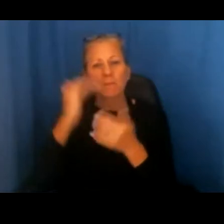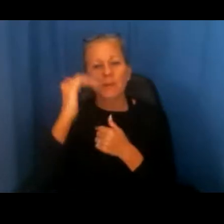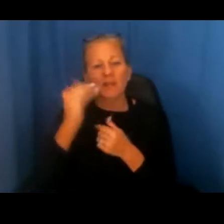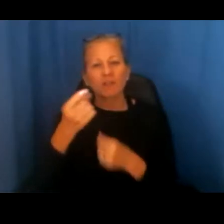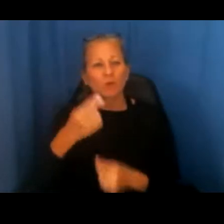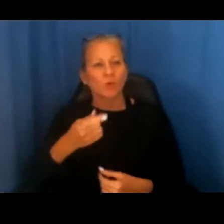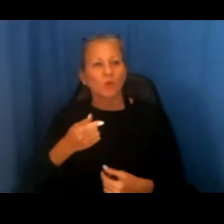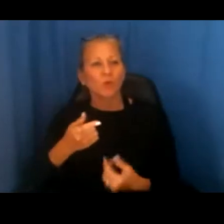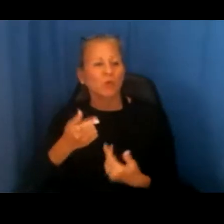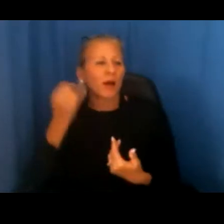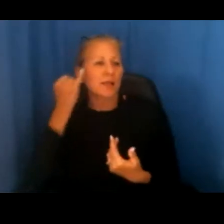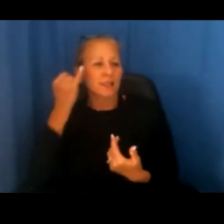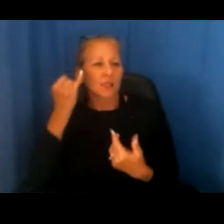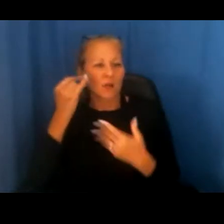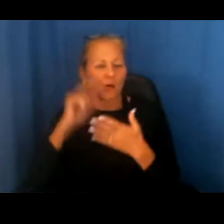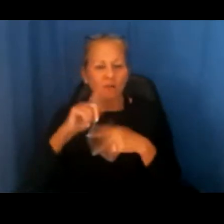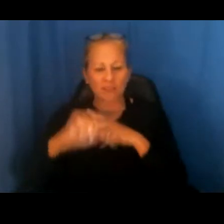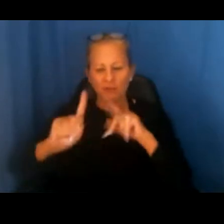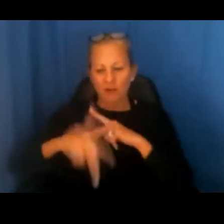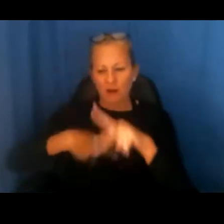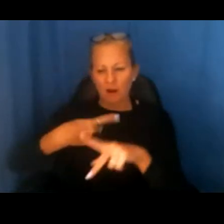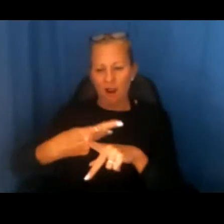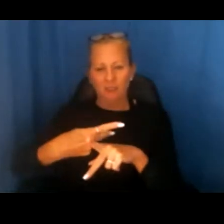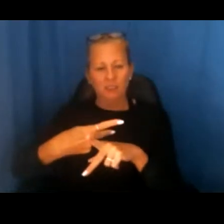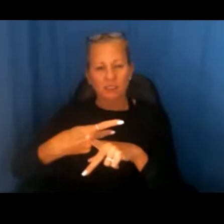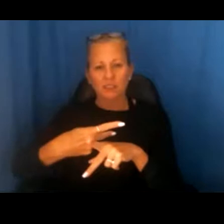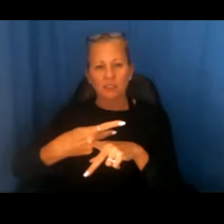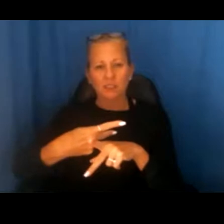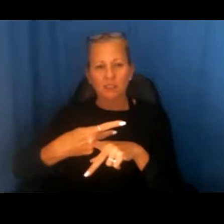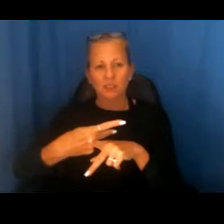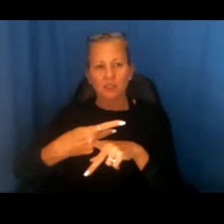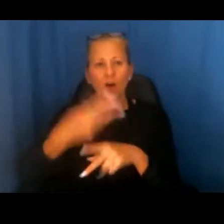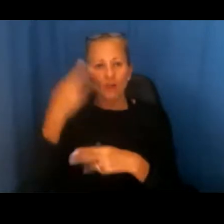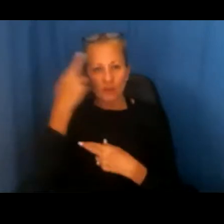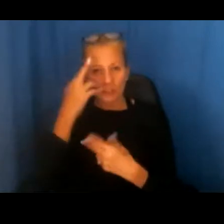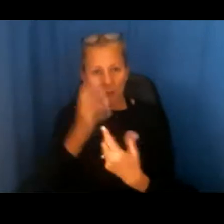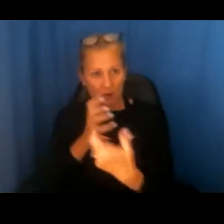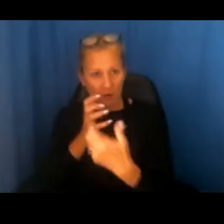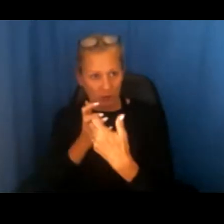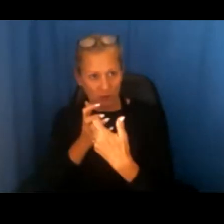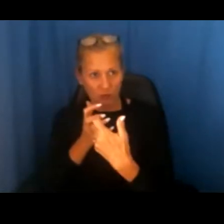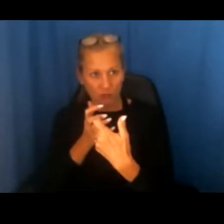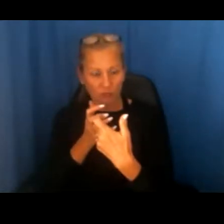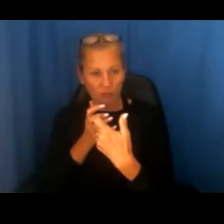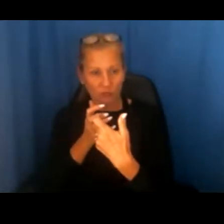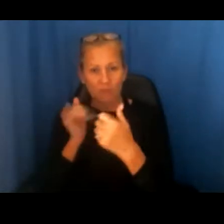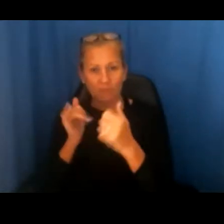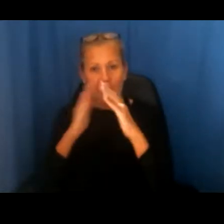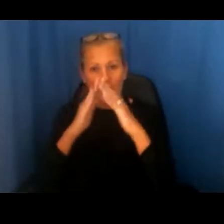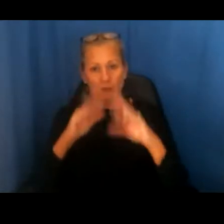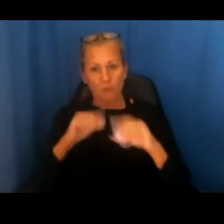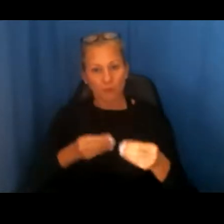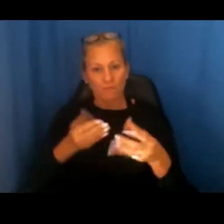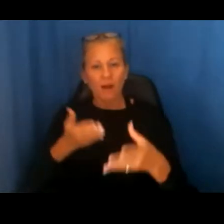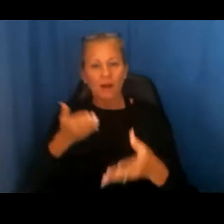sense of the kinds of reasonable accommodations that housing providers